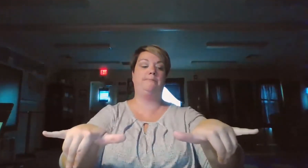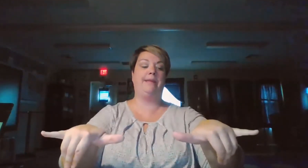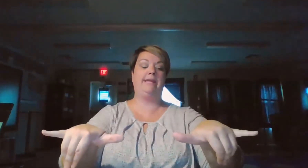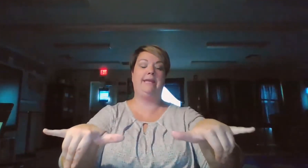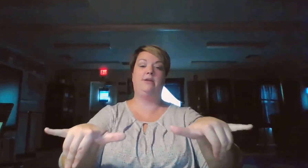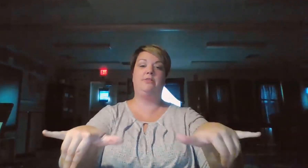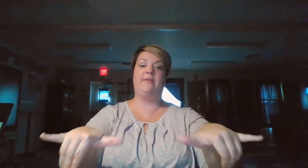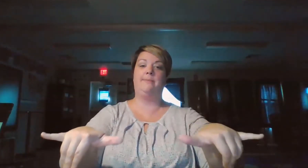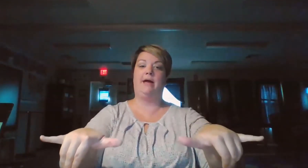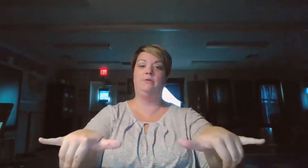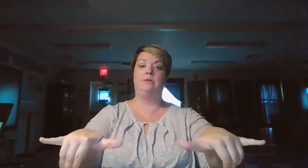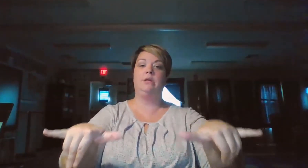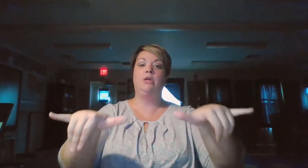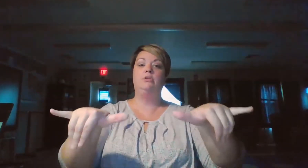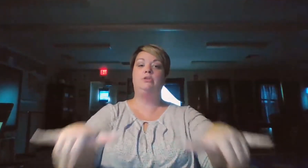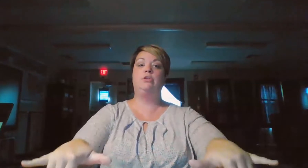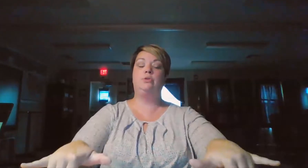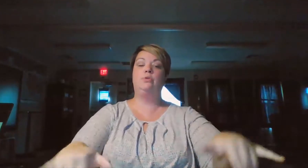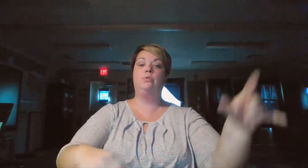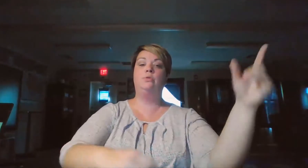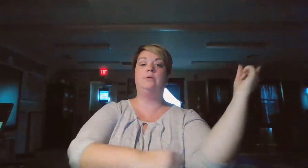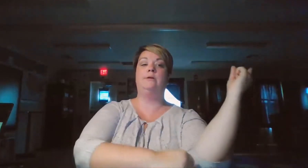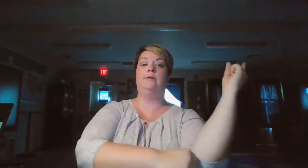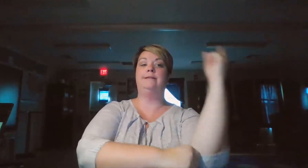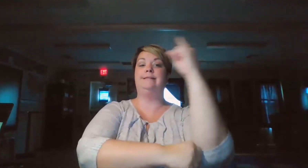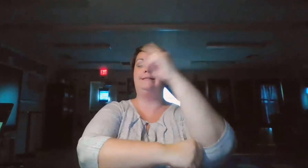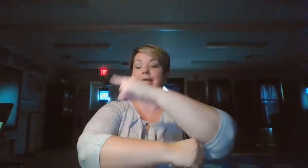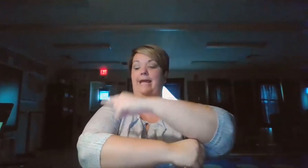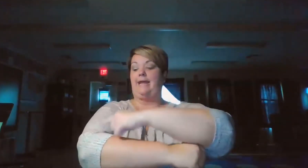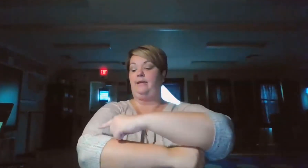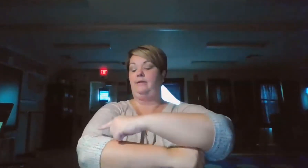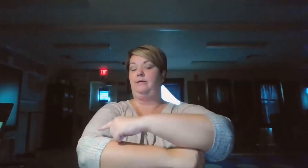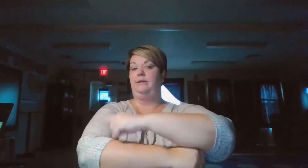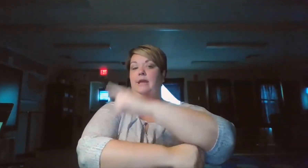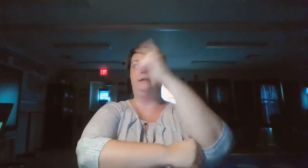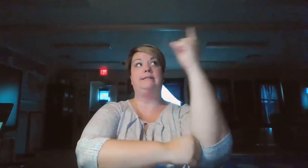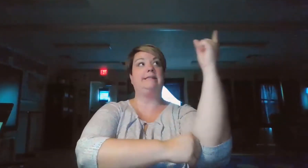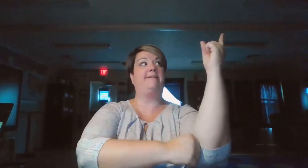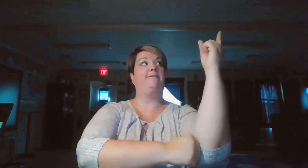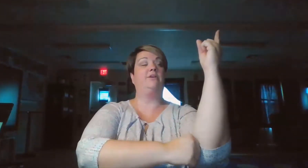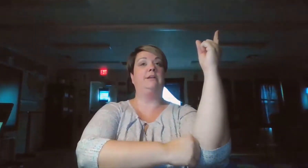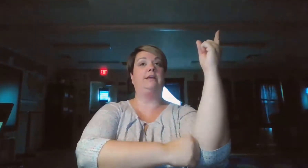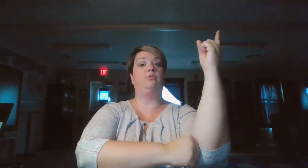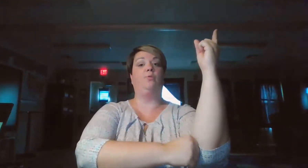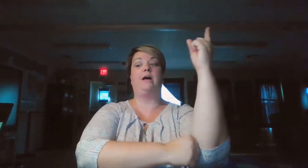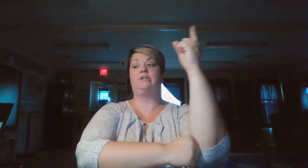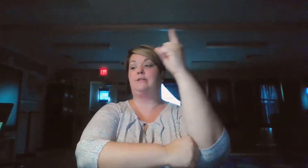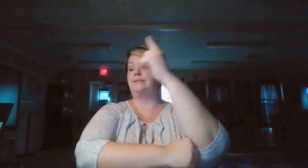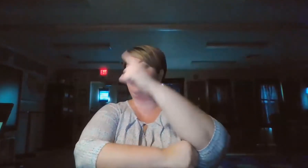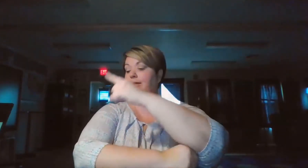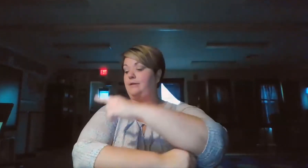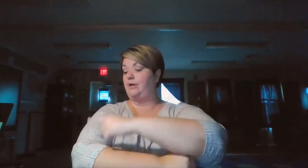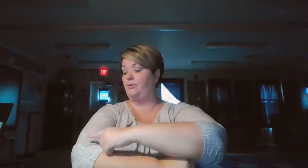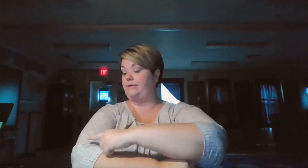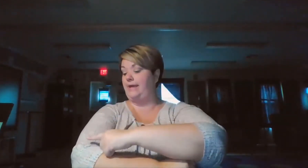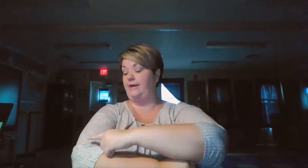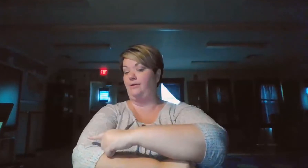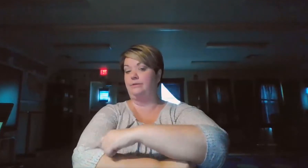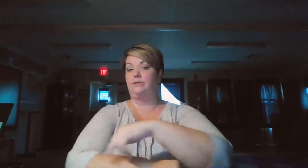pinky and our thumb out. Today. And you take that finger like you're watching the sun go down. So